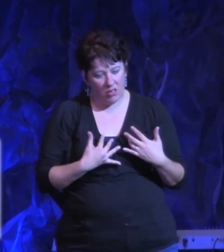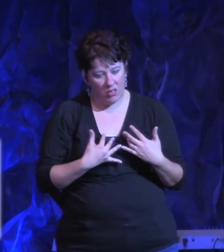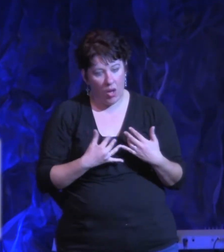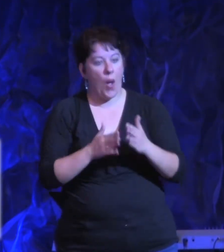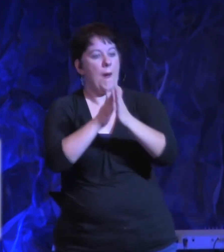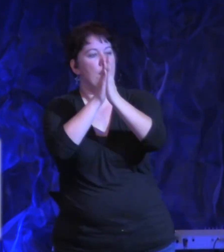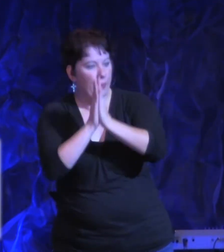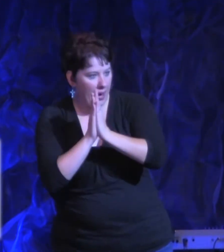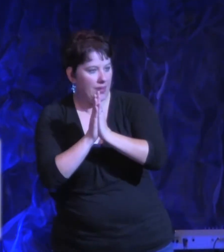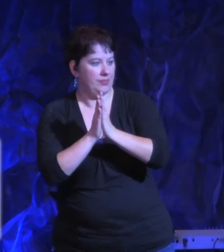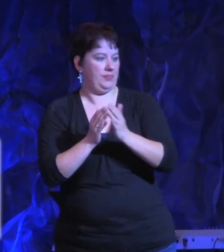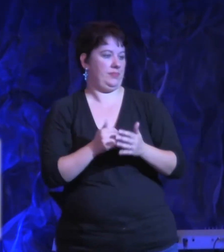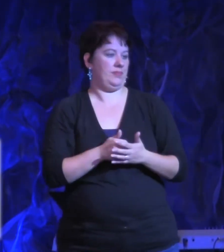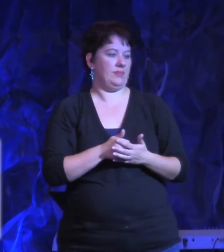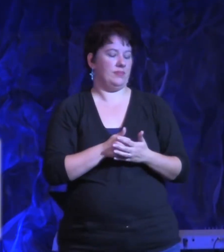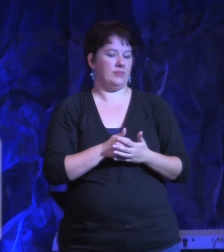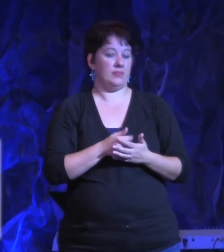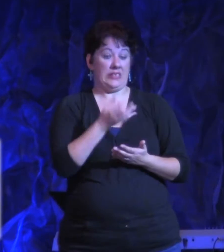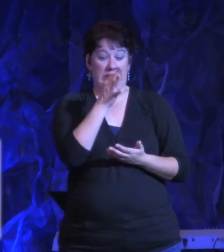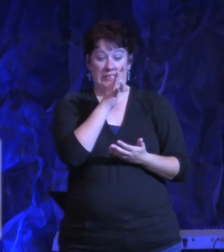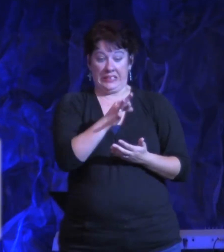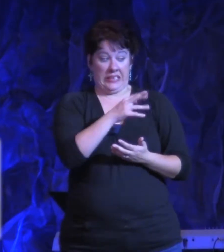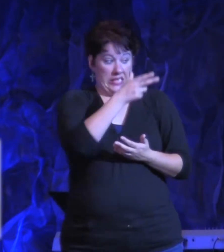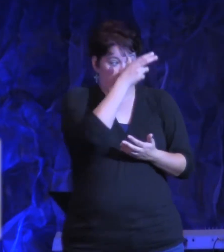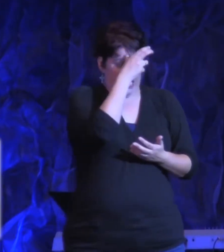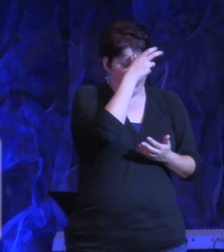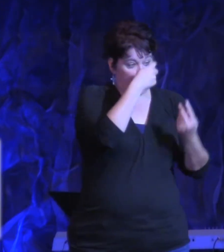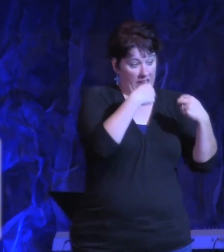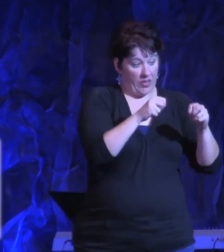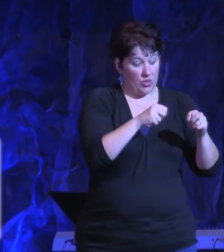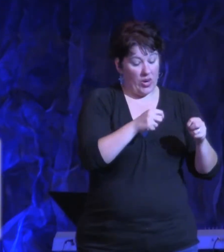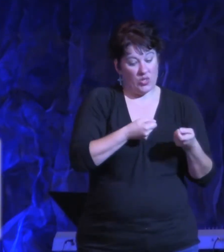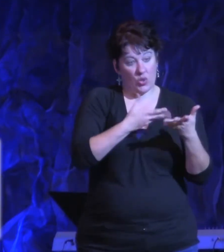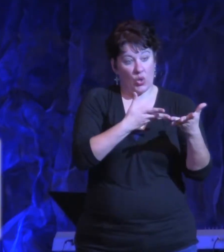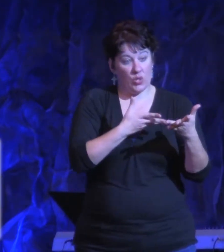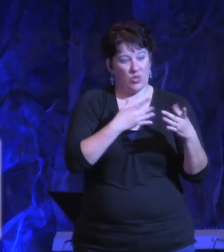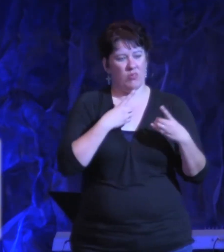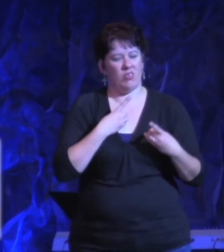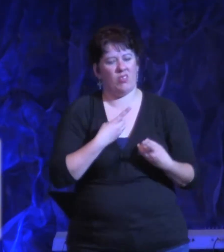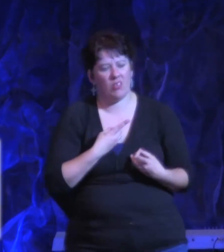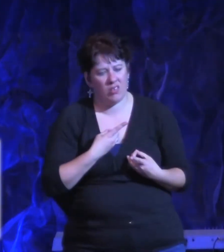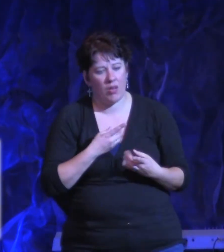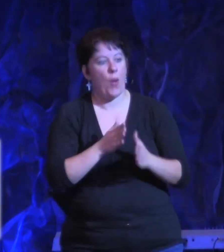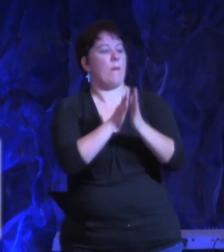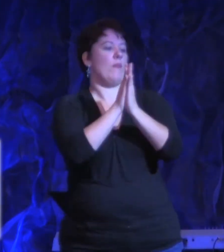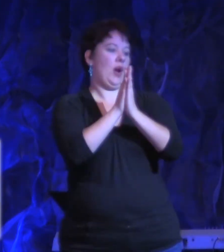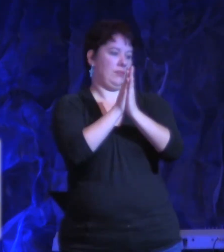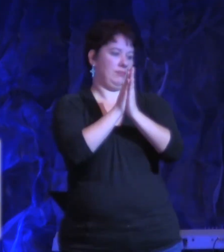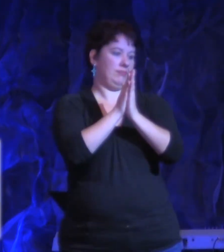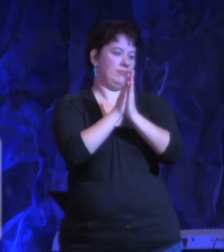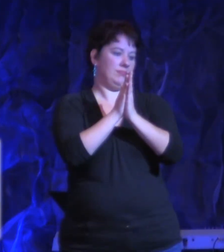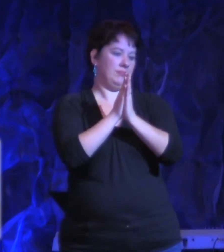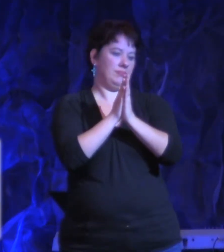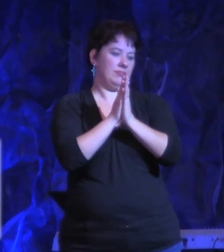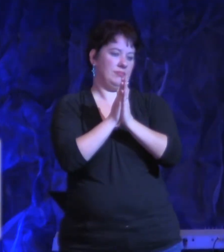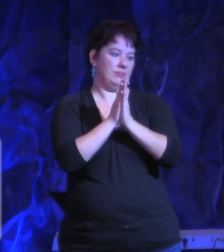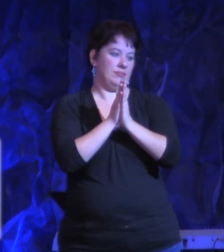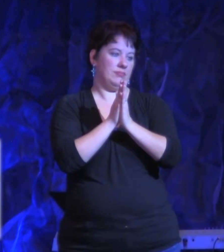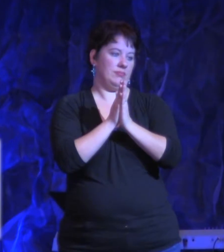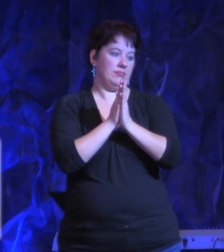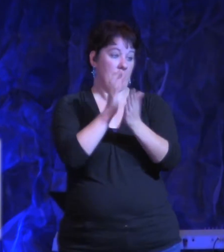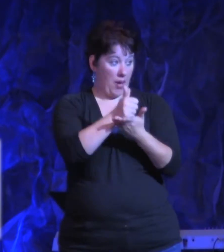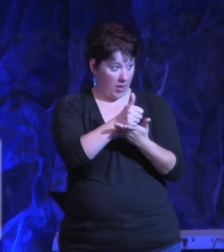If the devil wants to put a cloak of depression on you, do warfare. Amen.